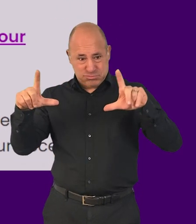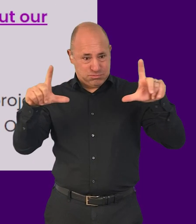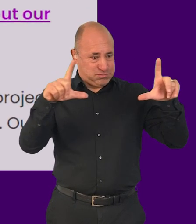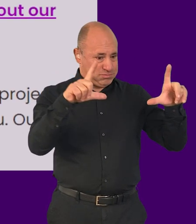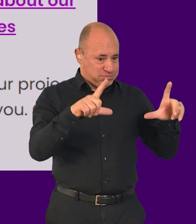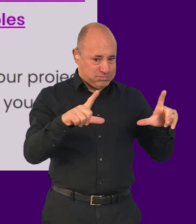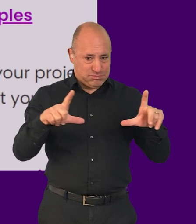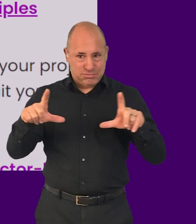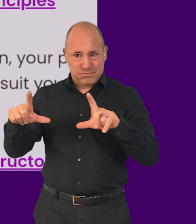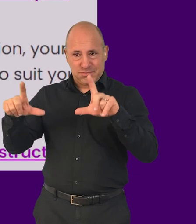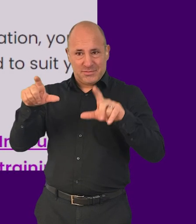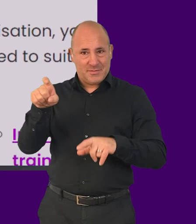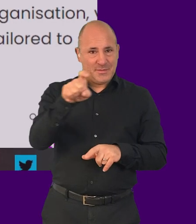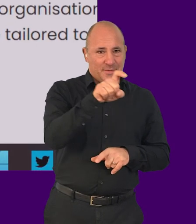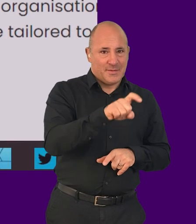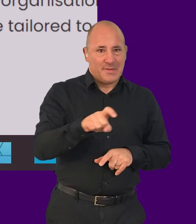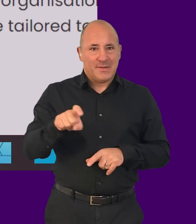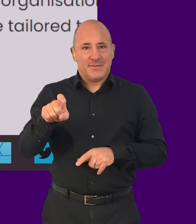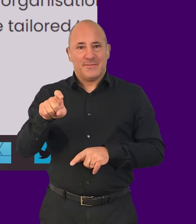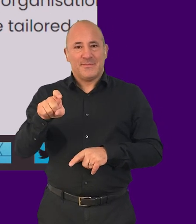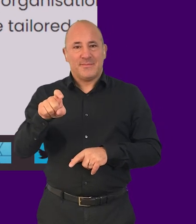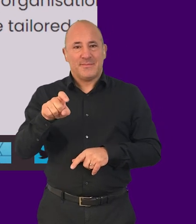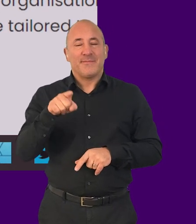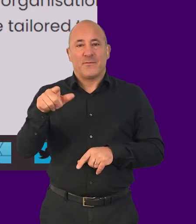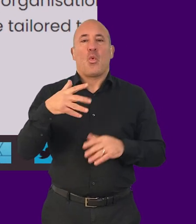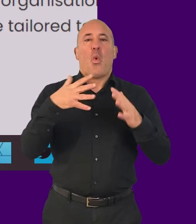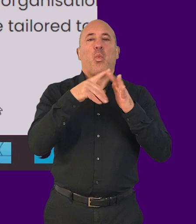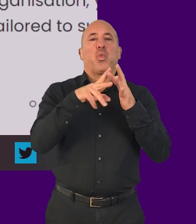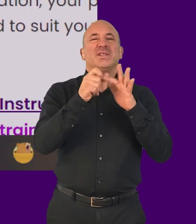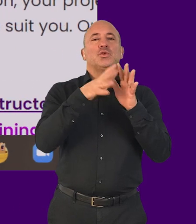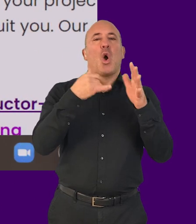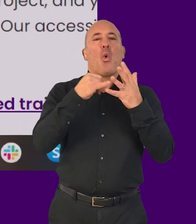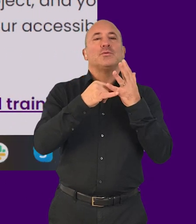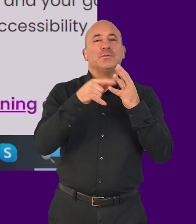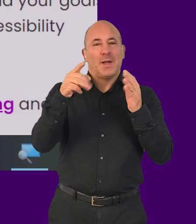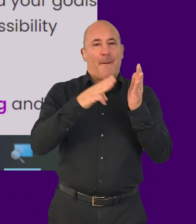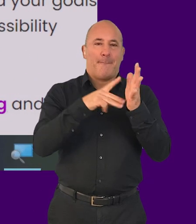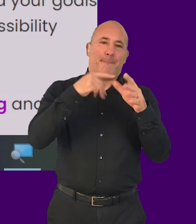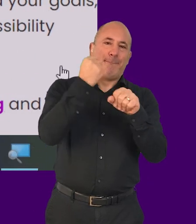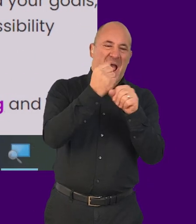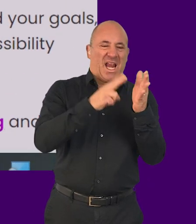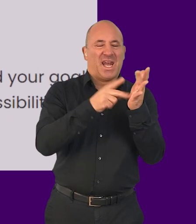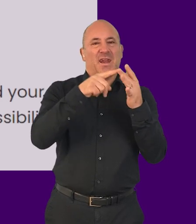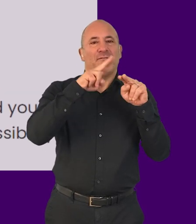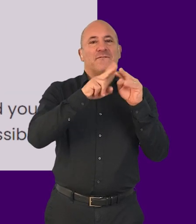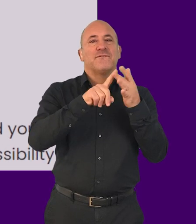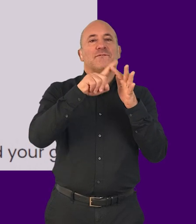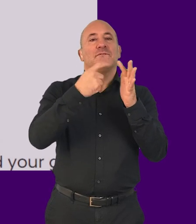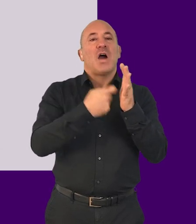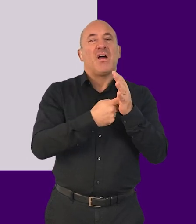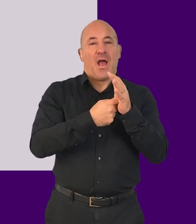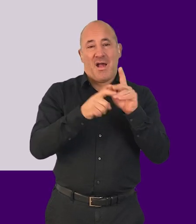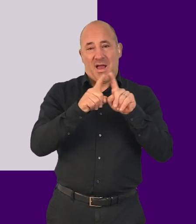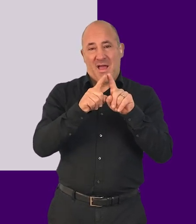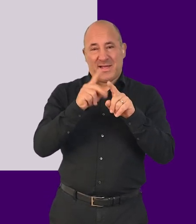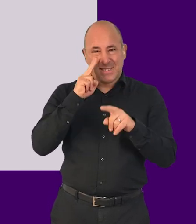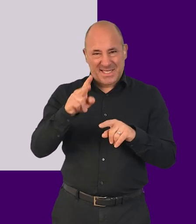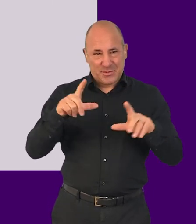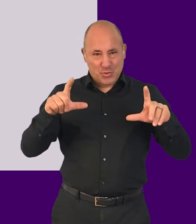moves with it. Taking magnifier on windows as an example, note how the zoomed in view scrolls to follow the mouse